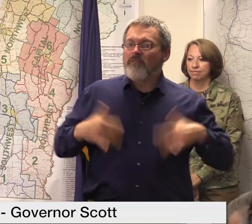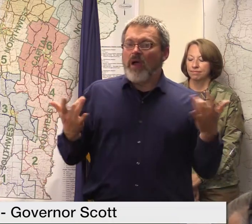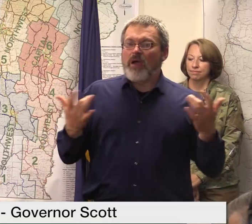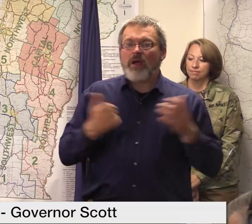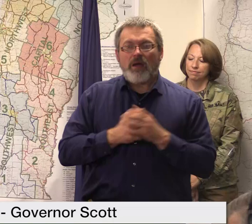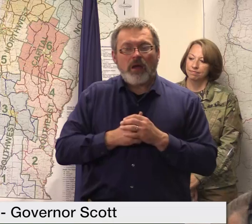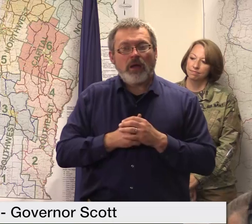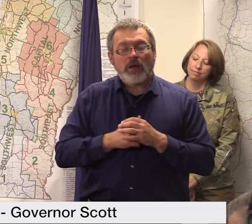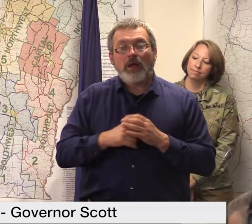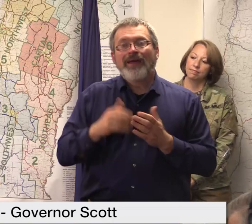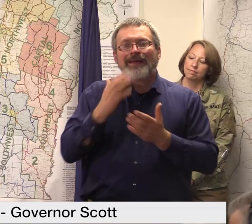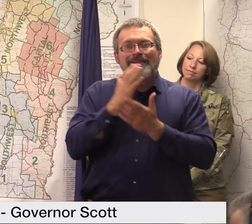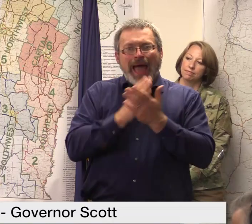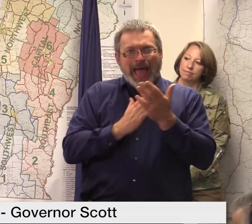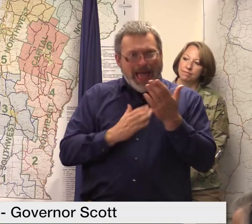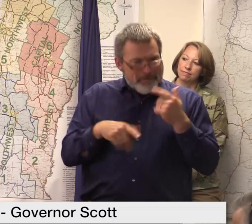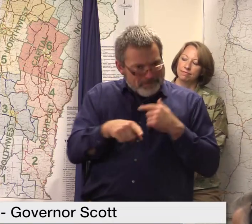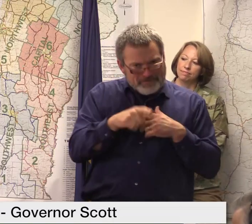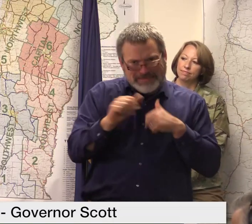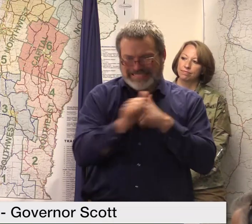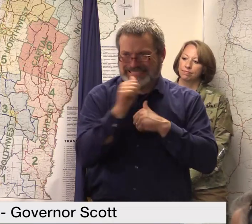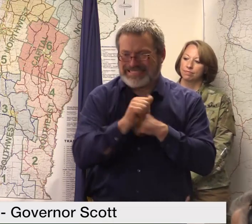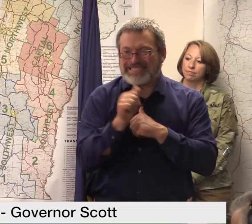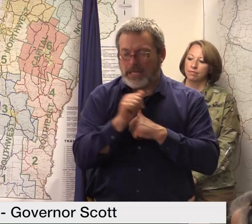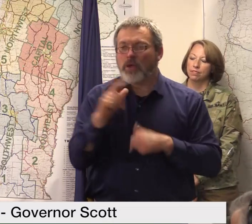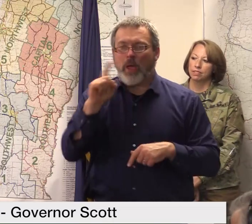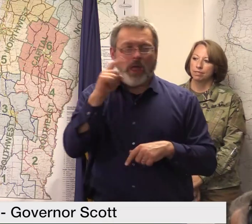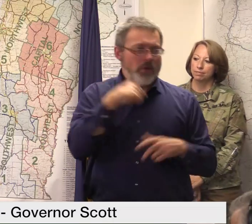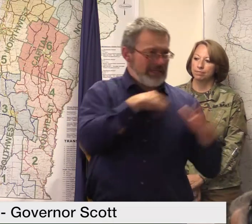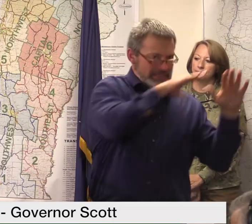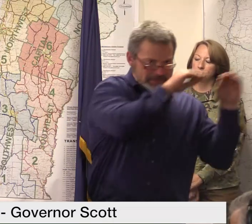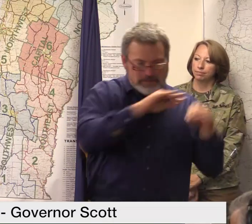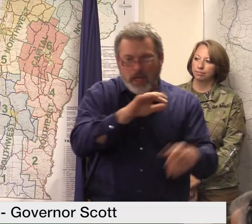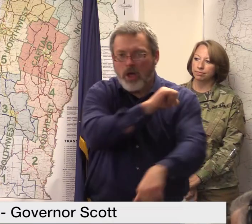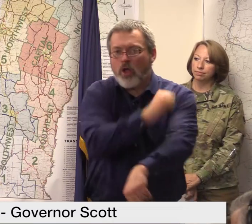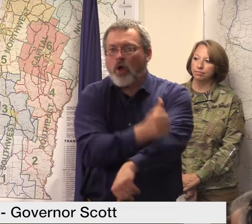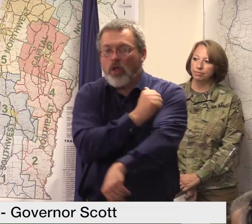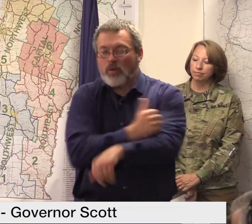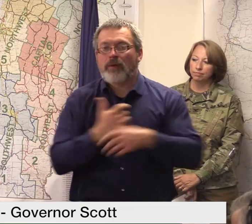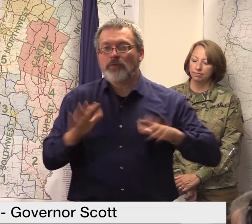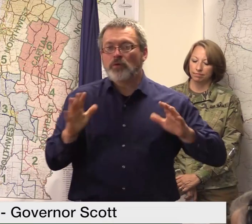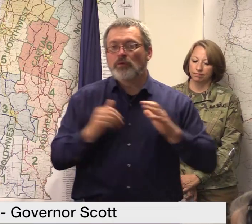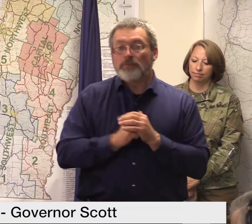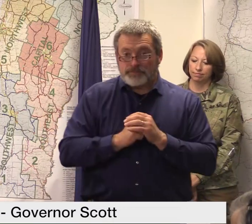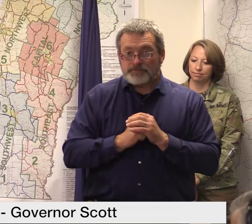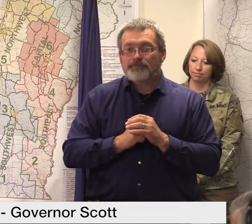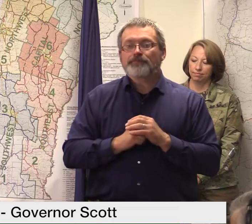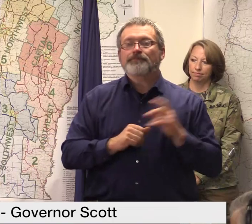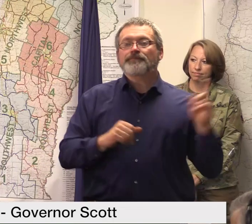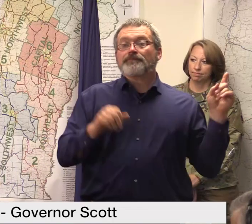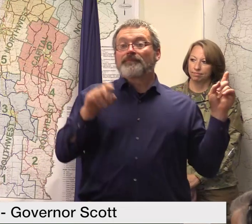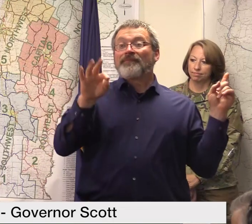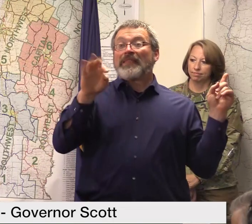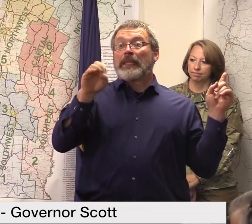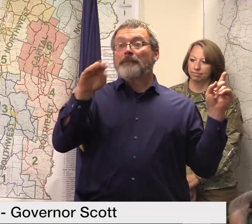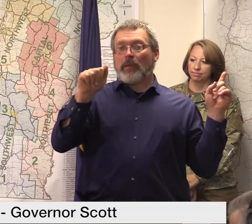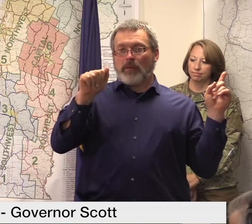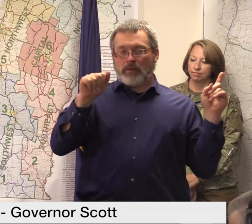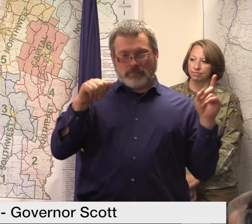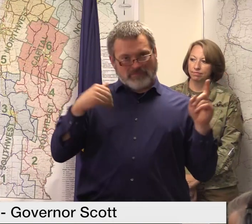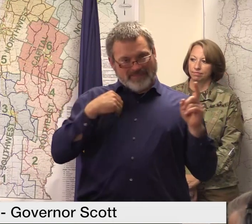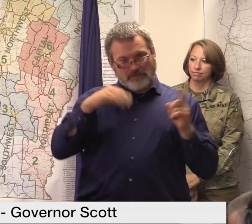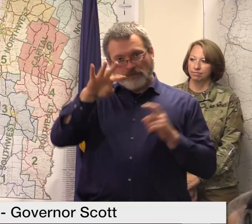also authorized FEMA currently has 450 personnel in the field including